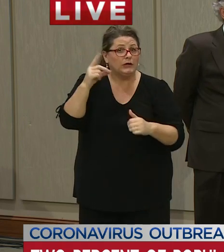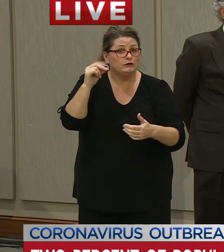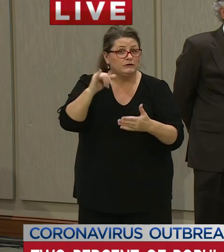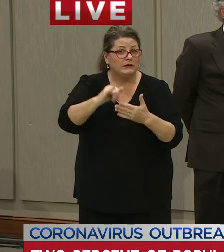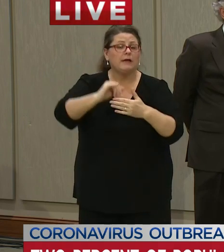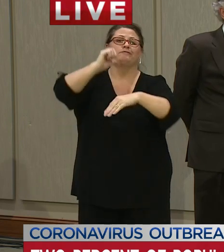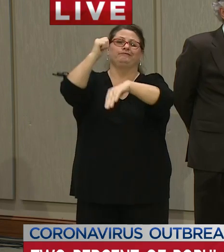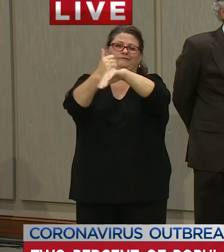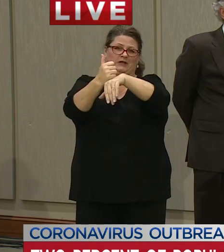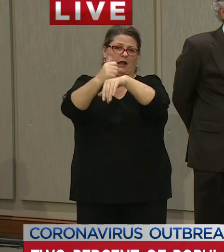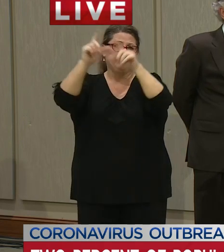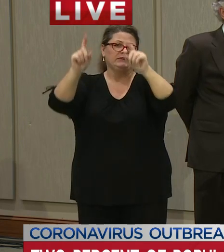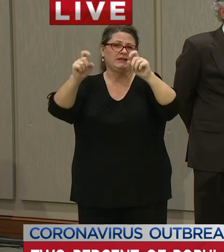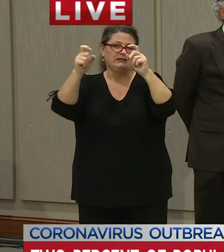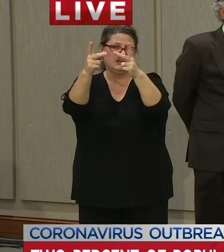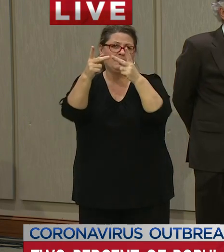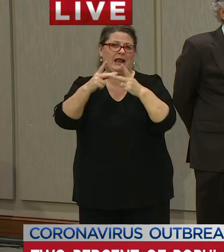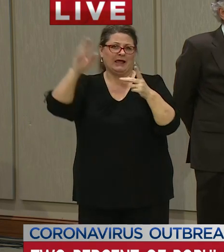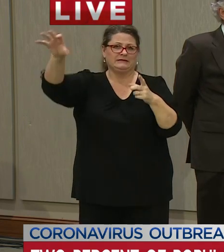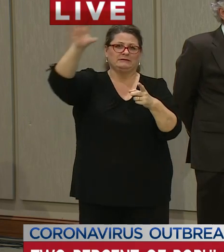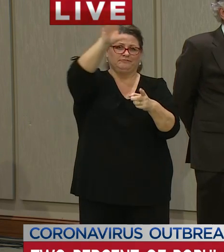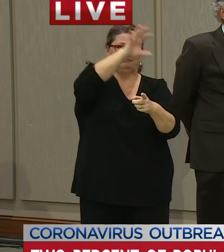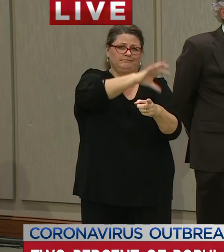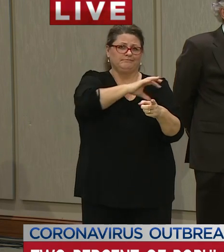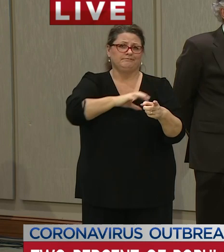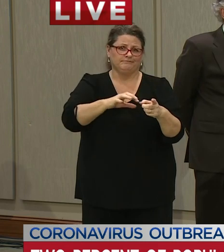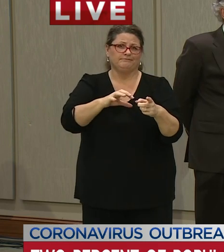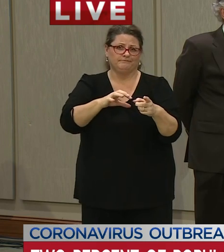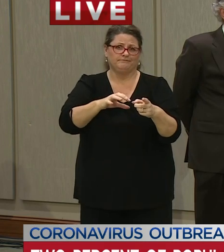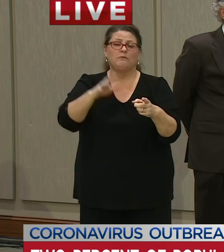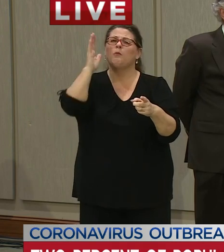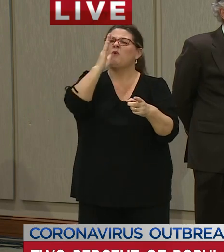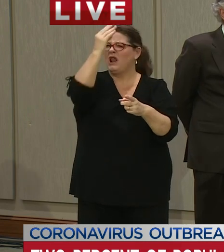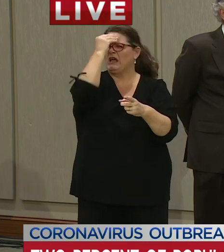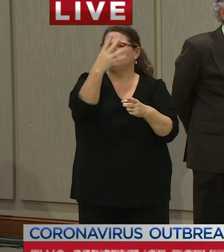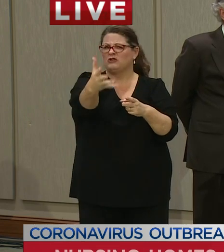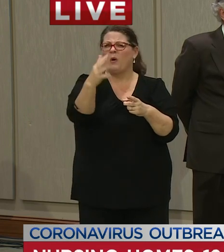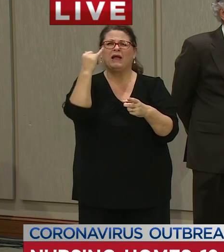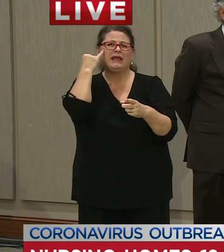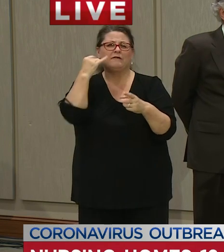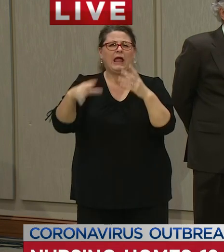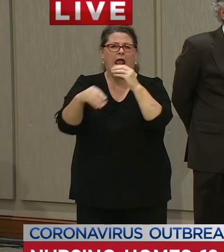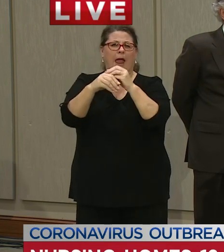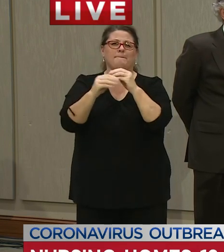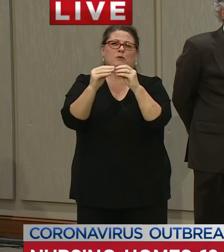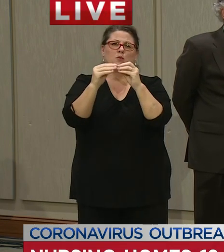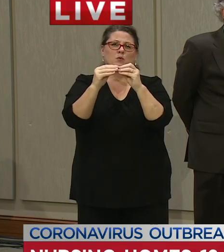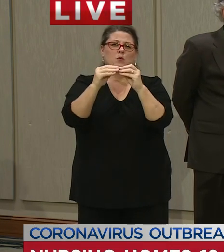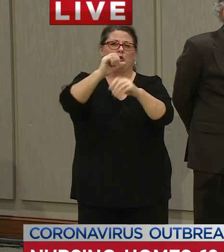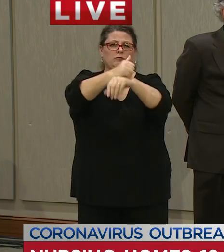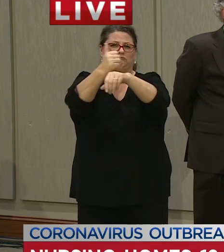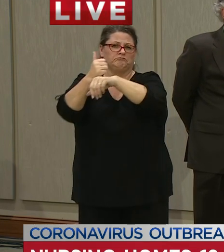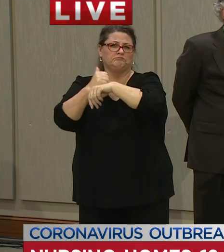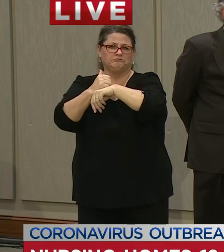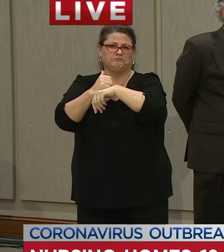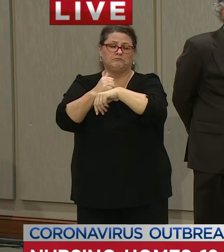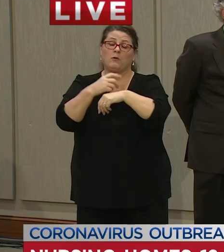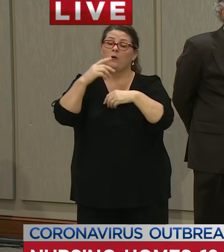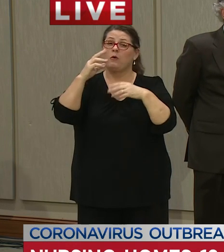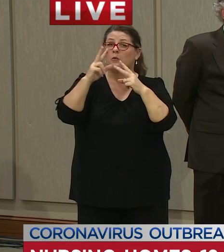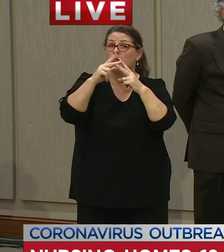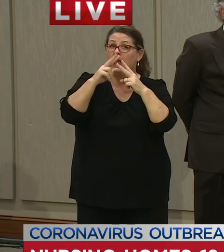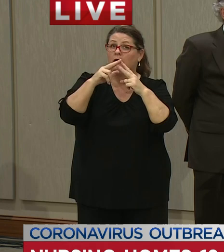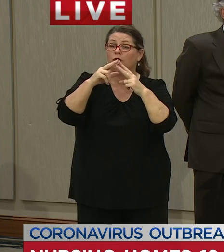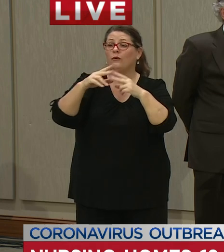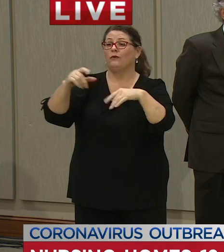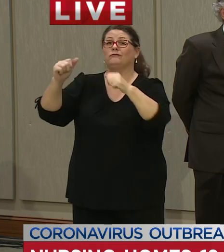capacity we will continue to provide the public with locations of COVID-19 sampling sites including mobile and pop